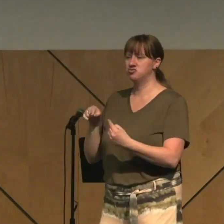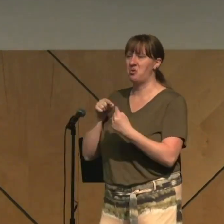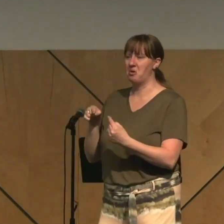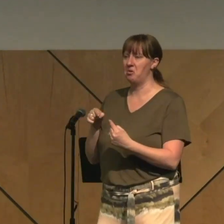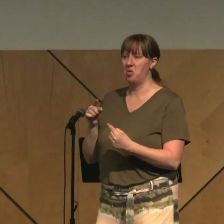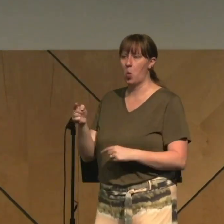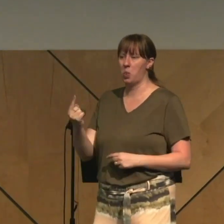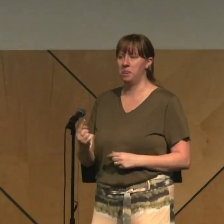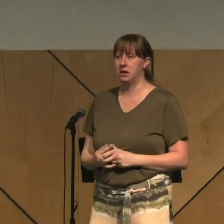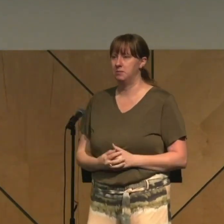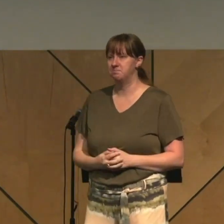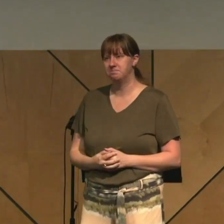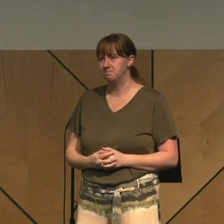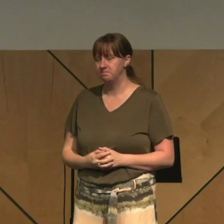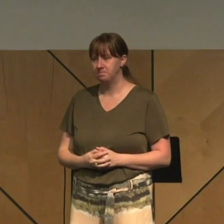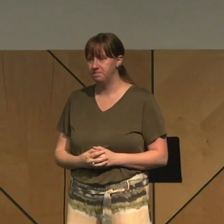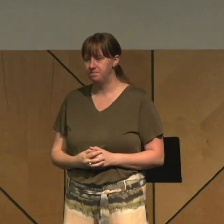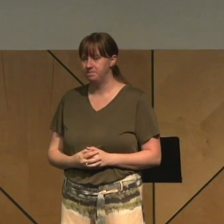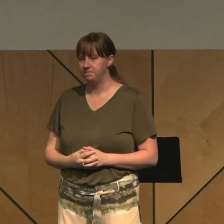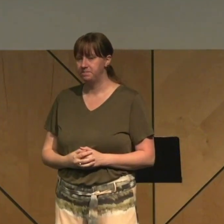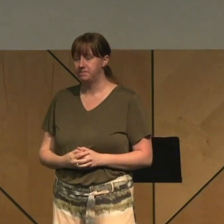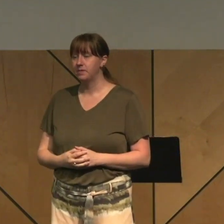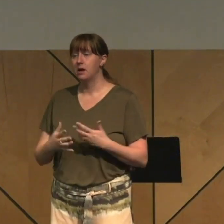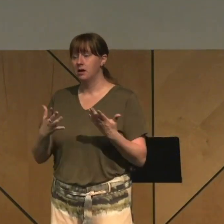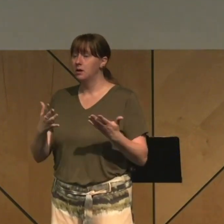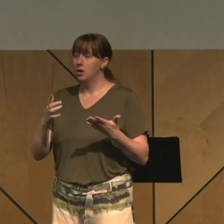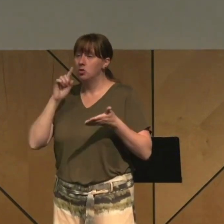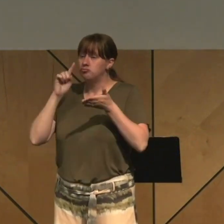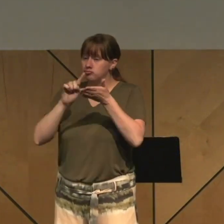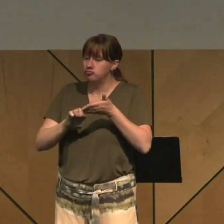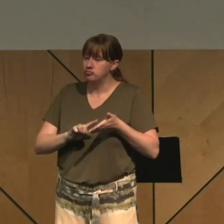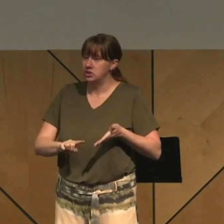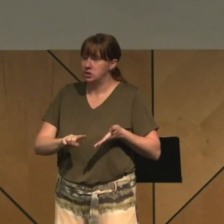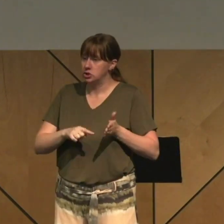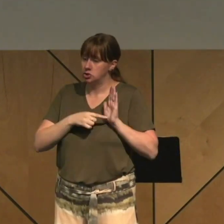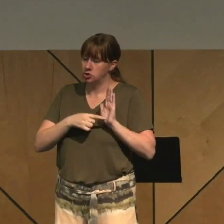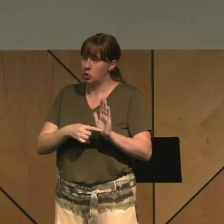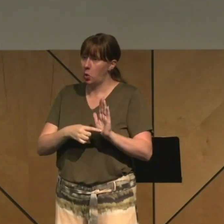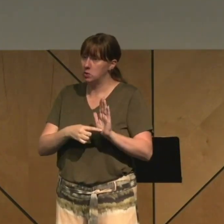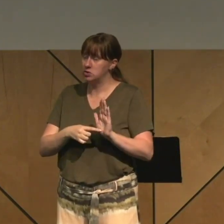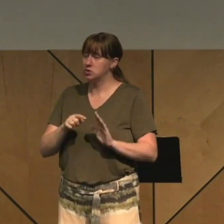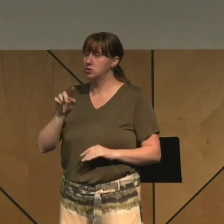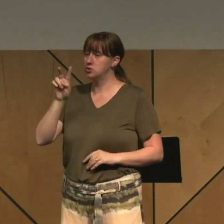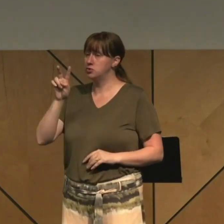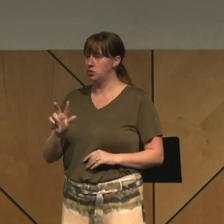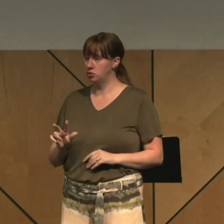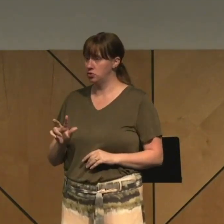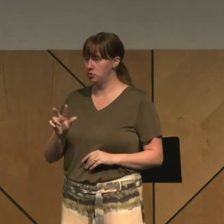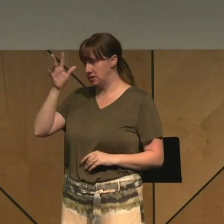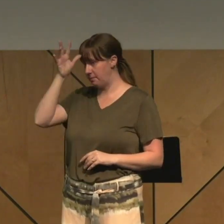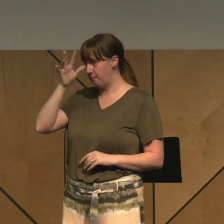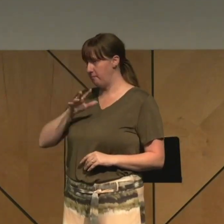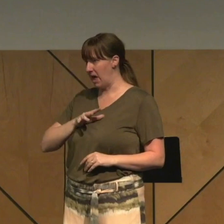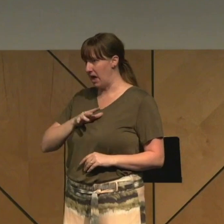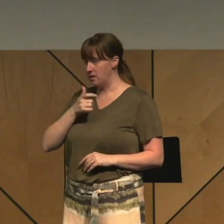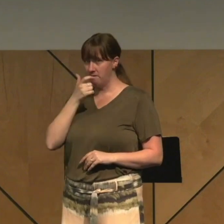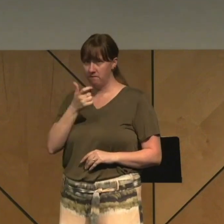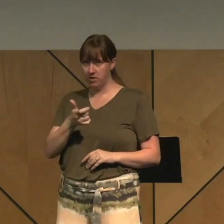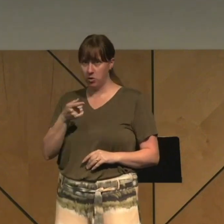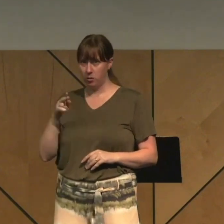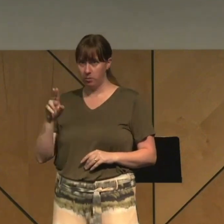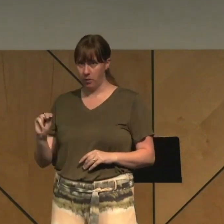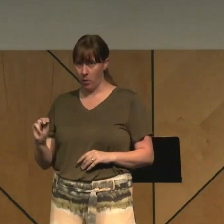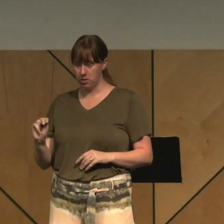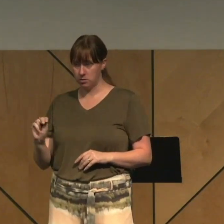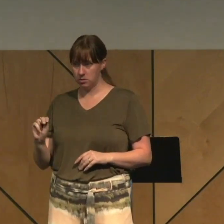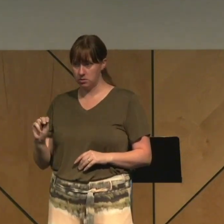men struggle with. Now, admittedly, studies show that two-thirds of men have viewed pornography. But the same